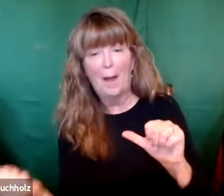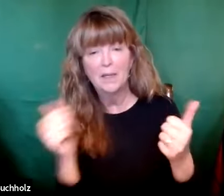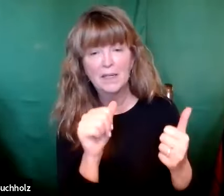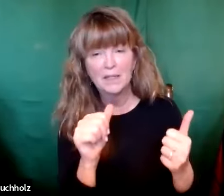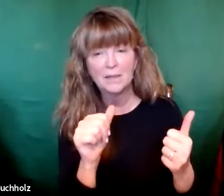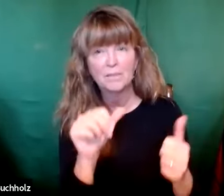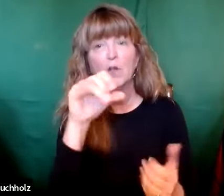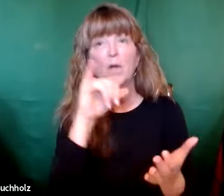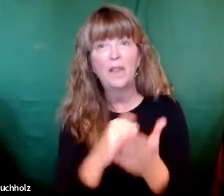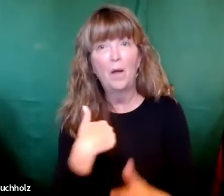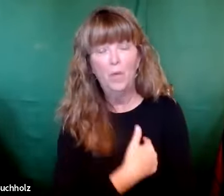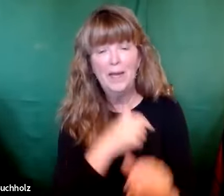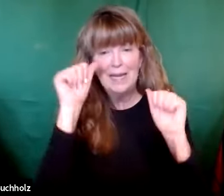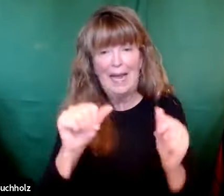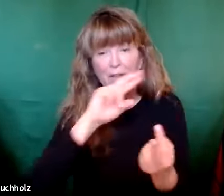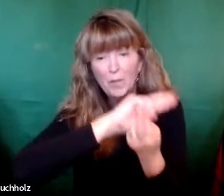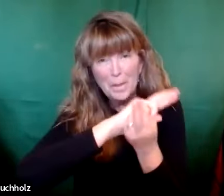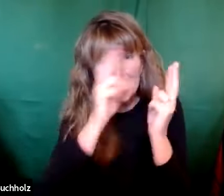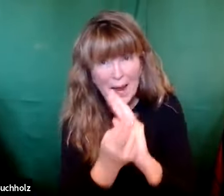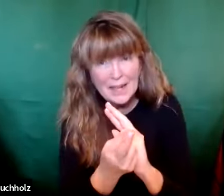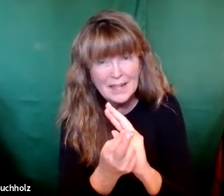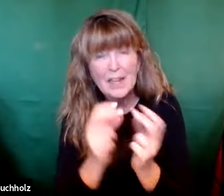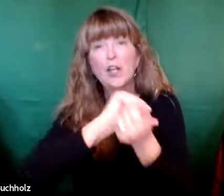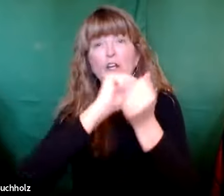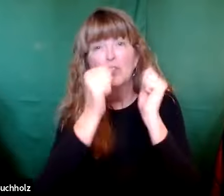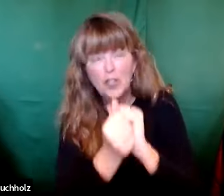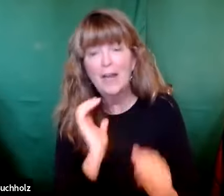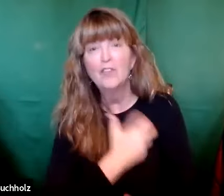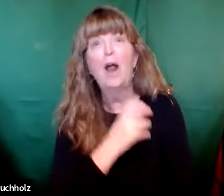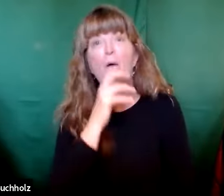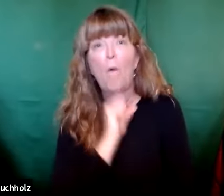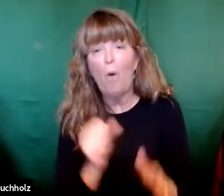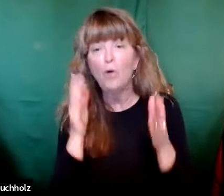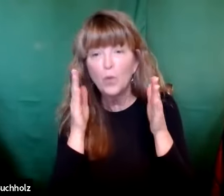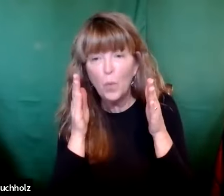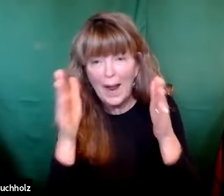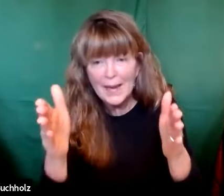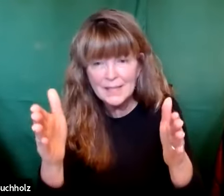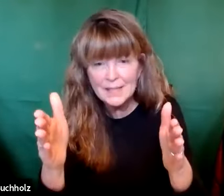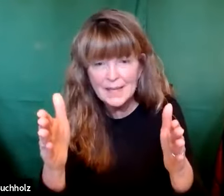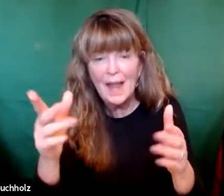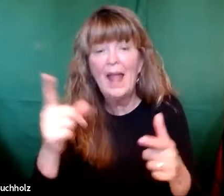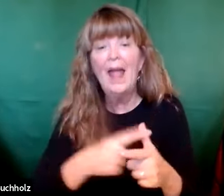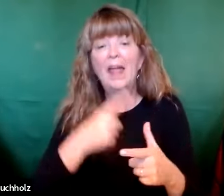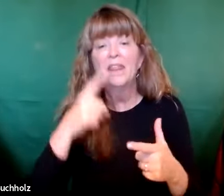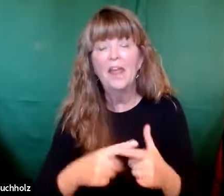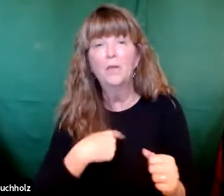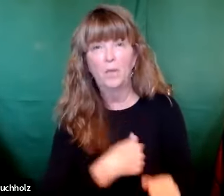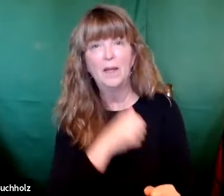Elizabeth did bear John the Baptist so that we could repent, that we could change our old ways,